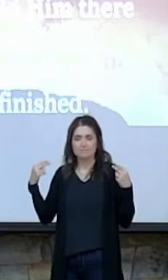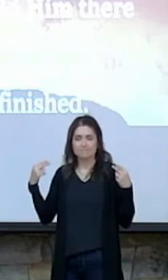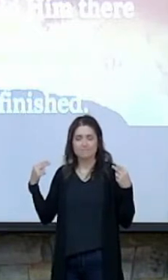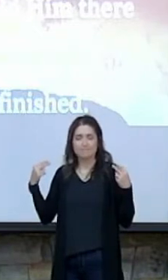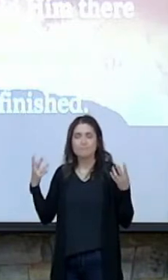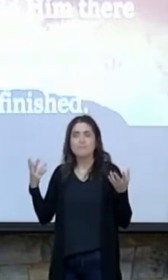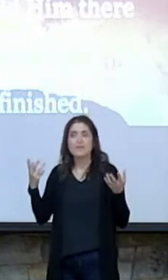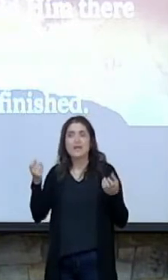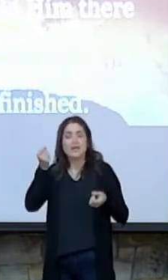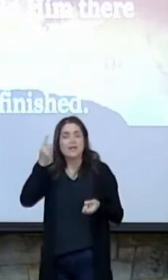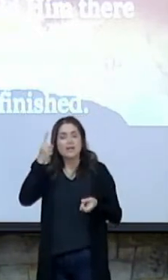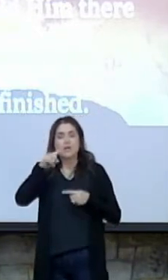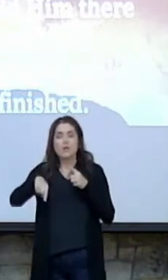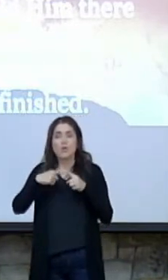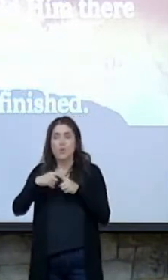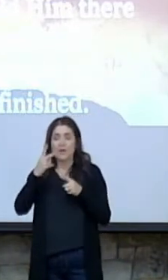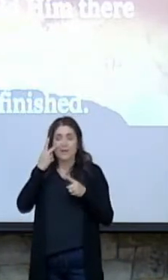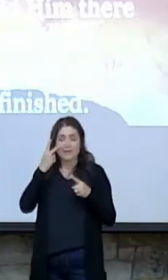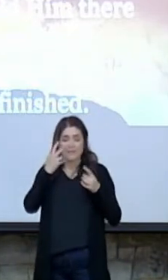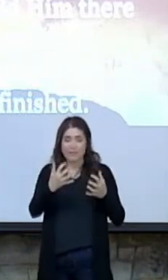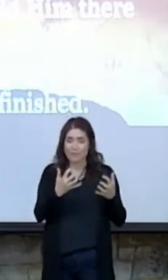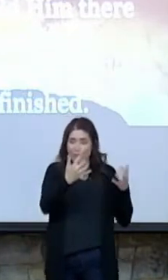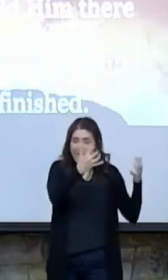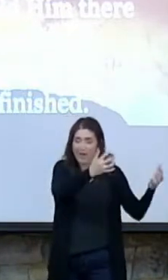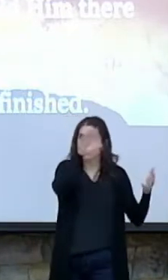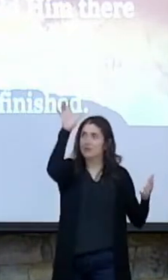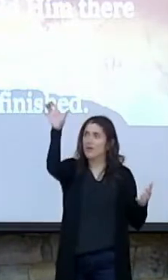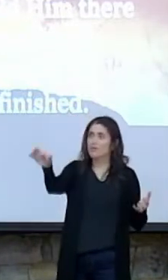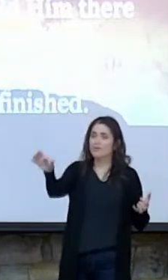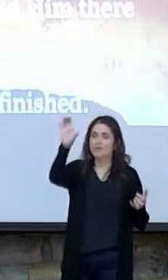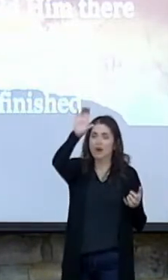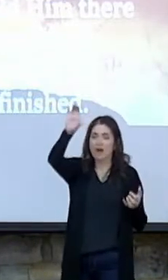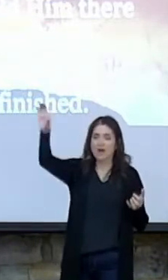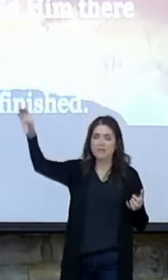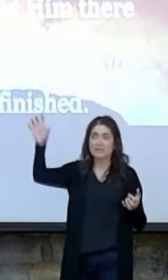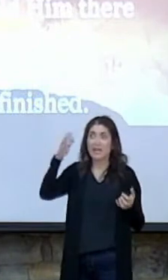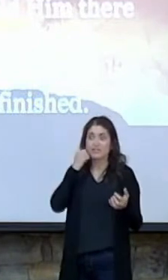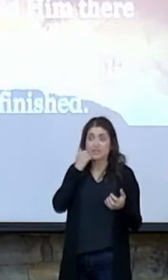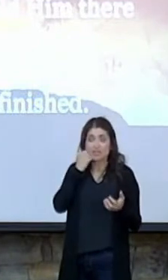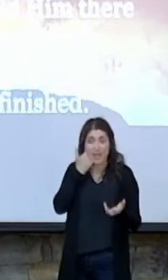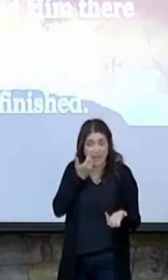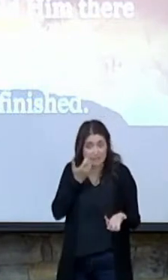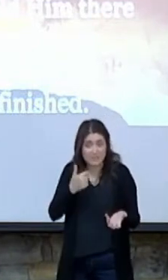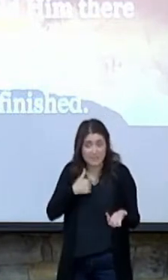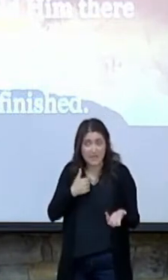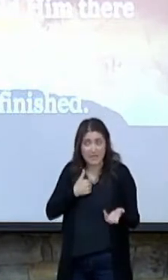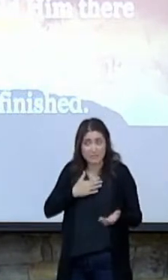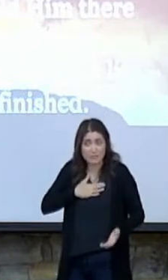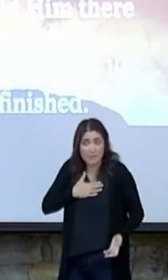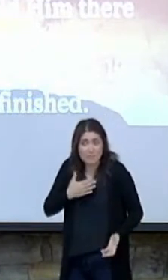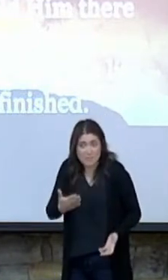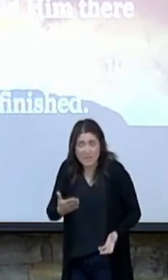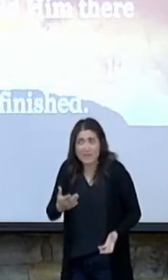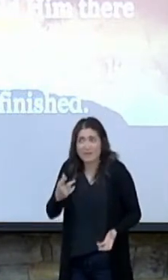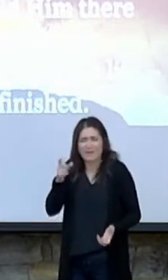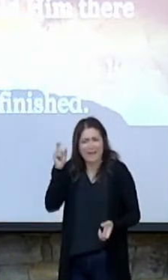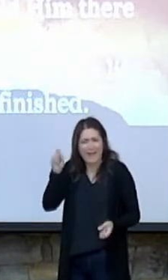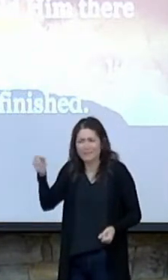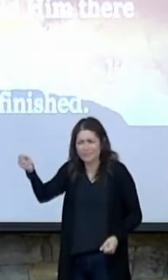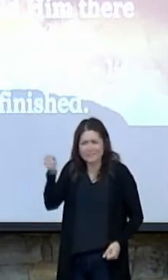And see, when I look at the crowd at the cross, as ashamed as I am to admit it, I have to see myself there.